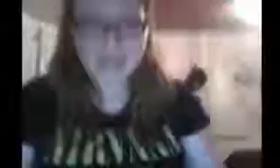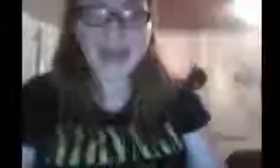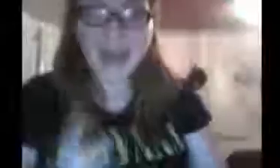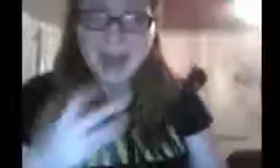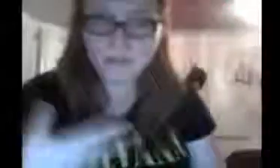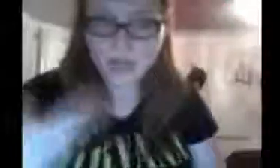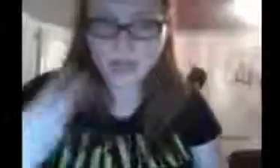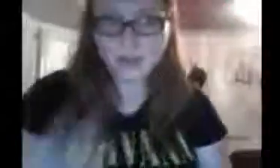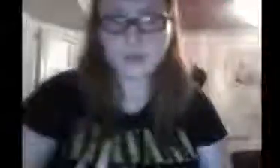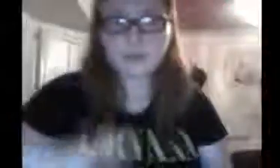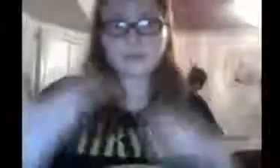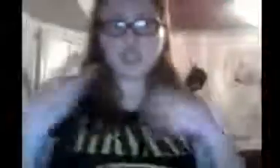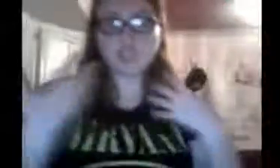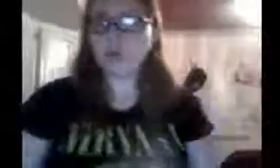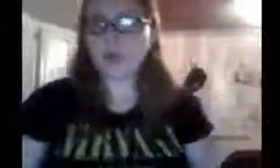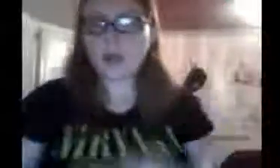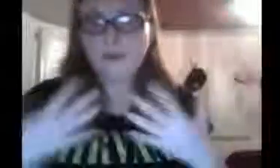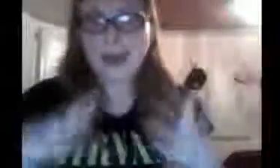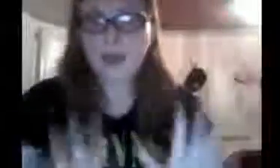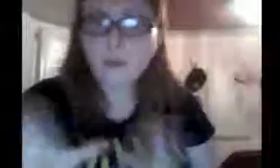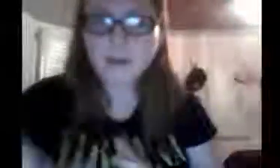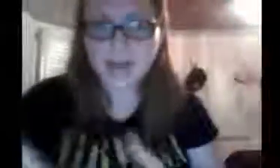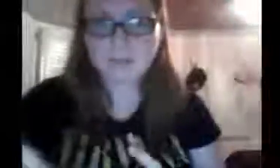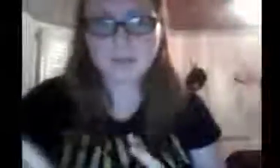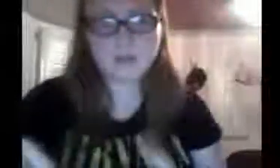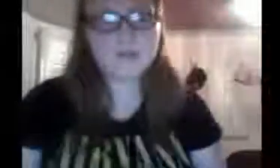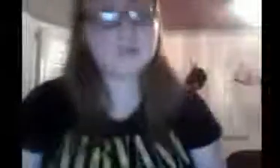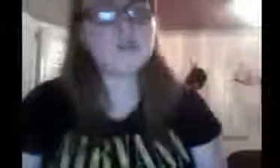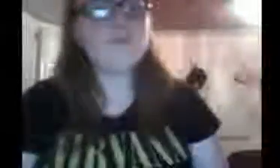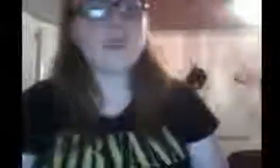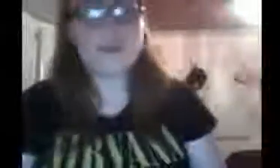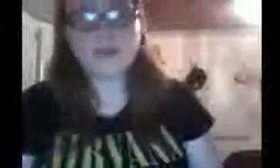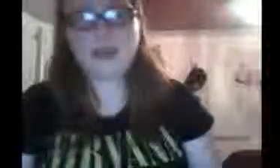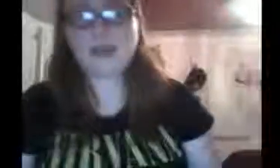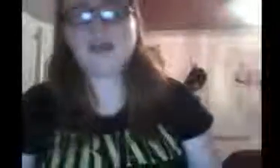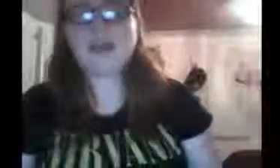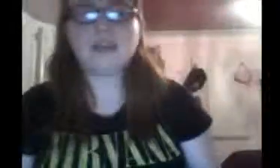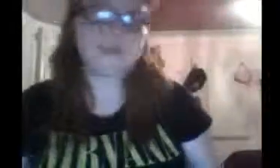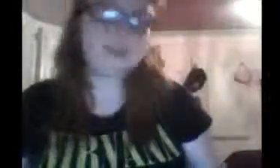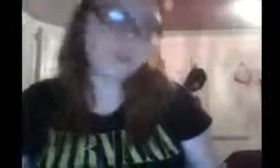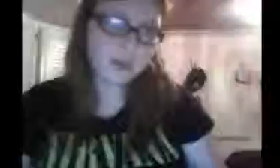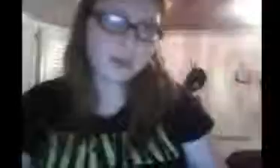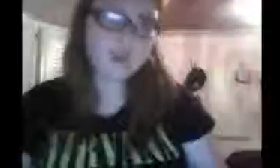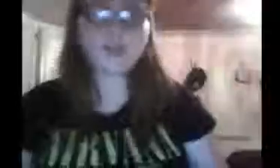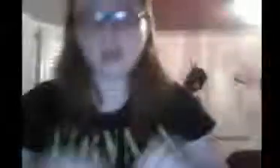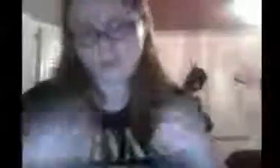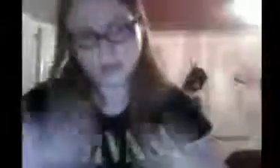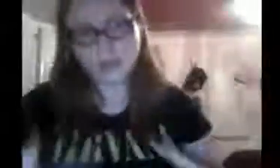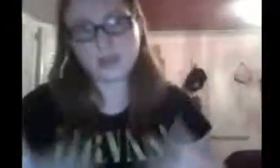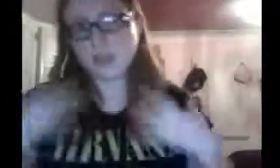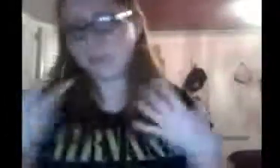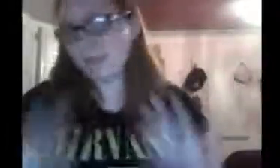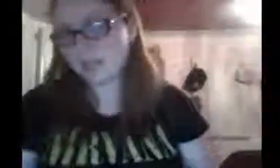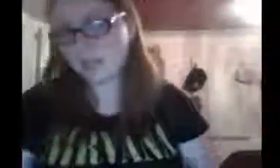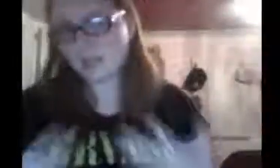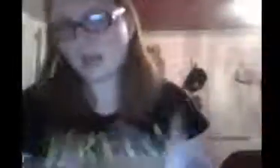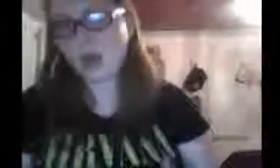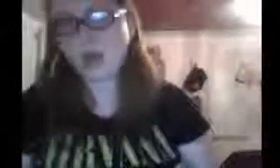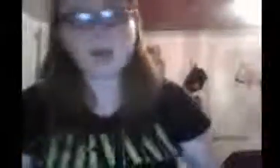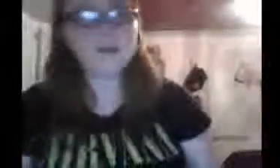see that I have, like, a story of what would happen. If, like, at the high school reunion and everything. And it's based a lot.